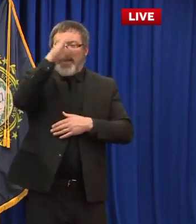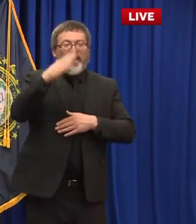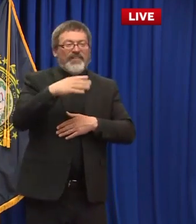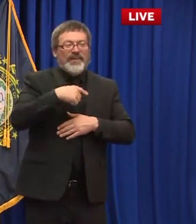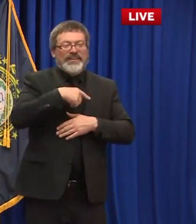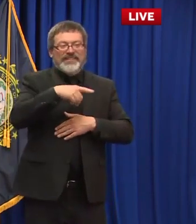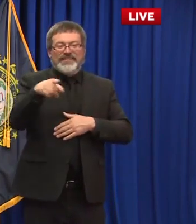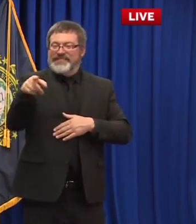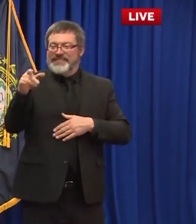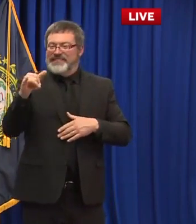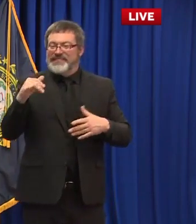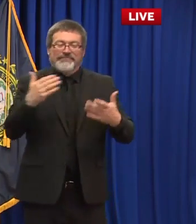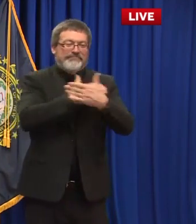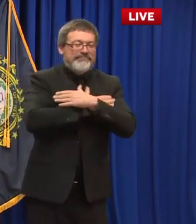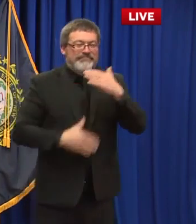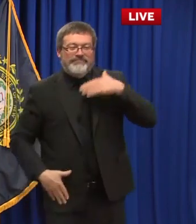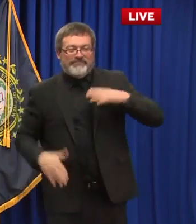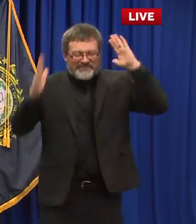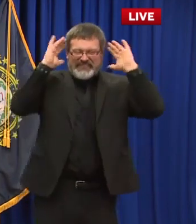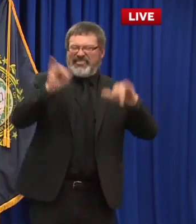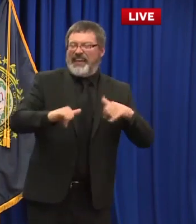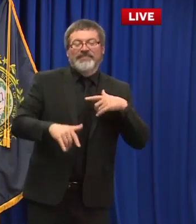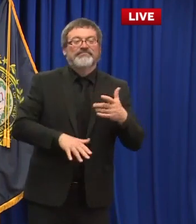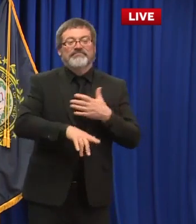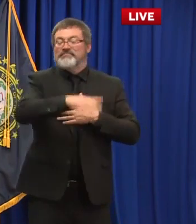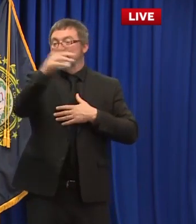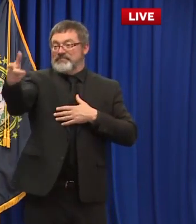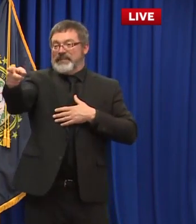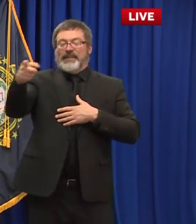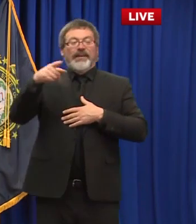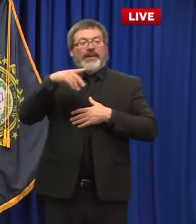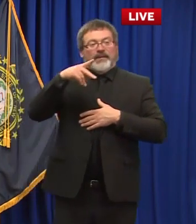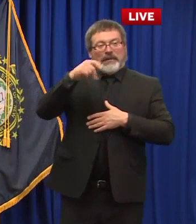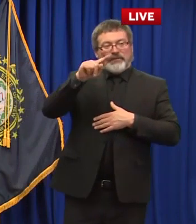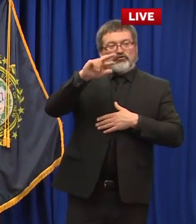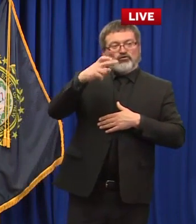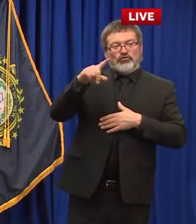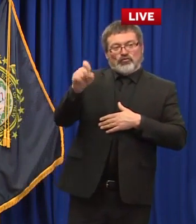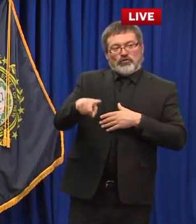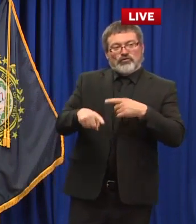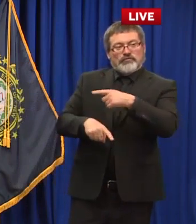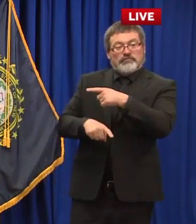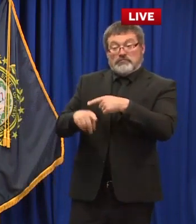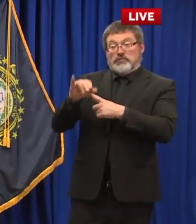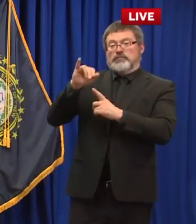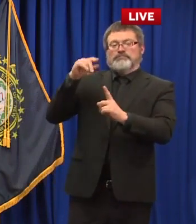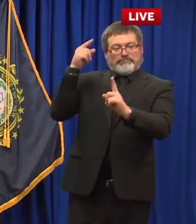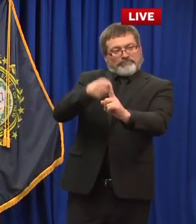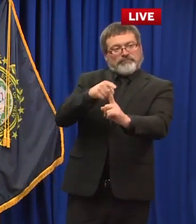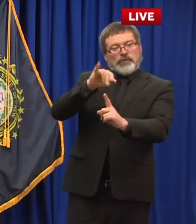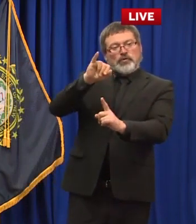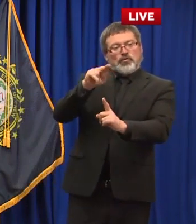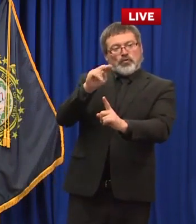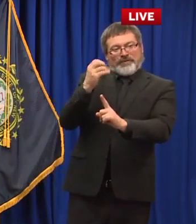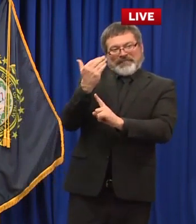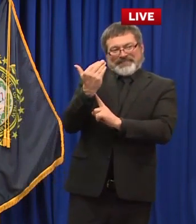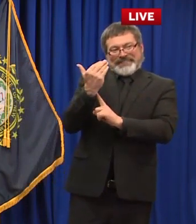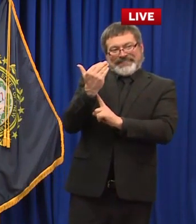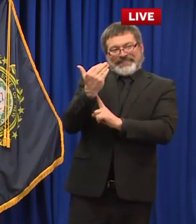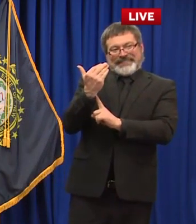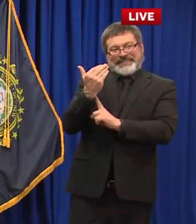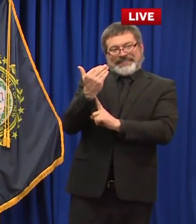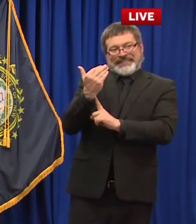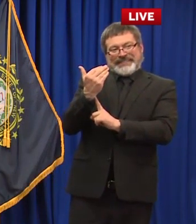yeah real quick clarification are you expecting in um in june 15th to not lower the uh